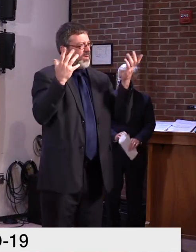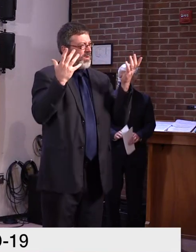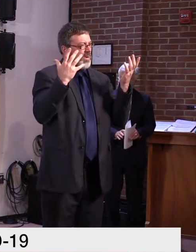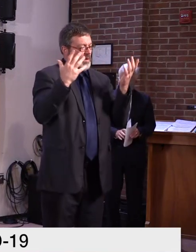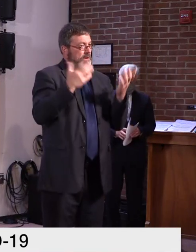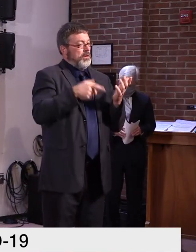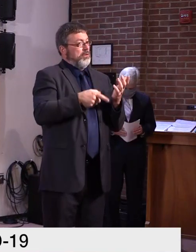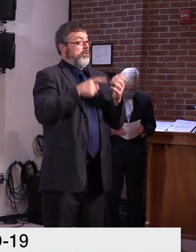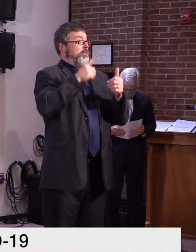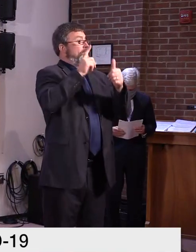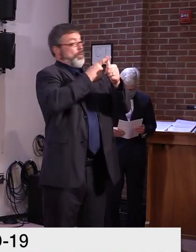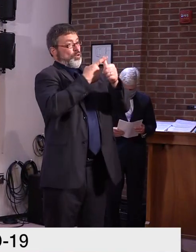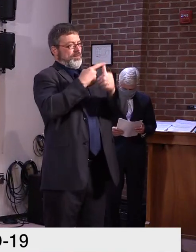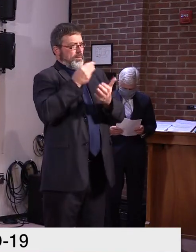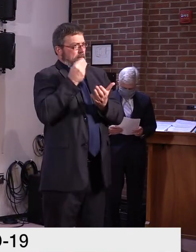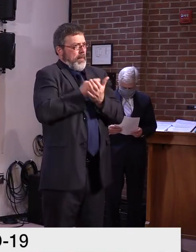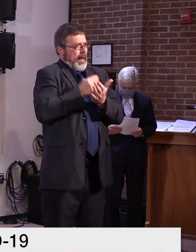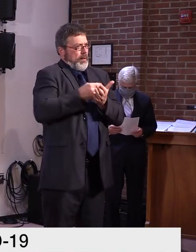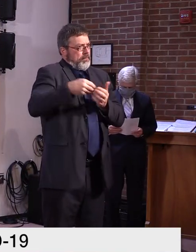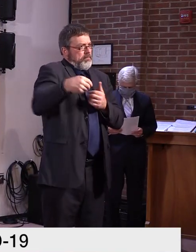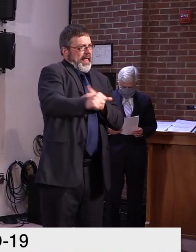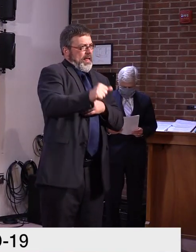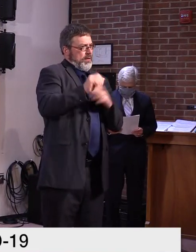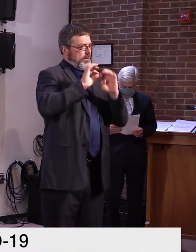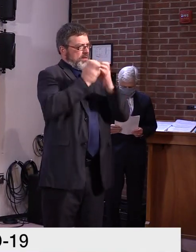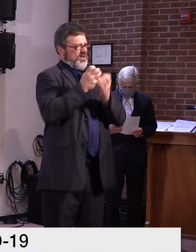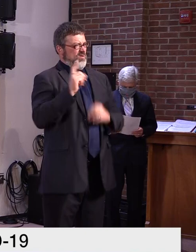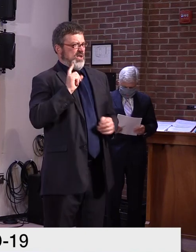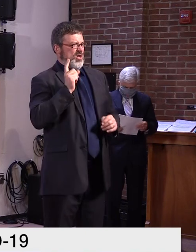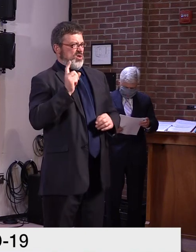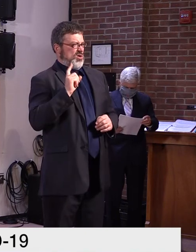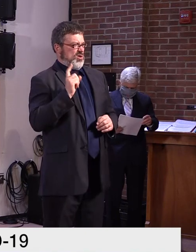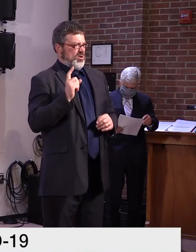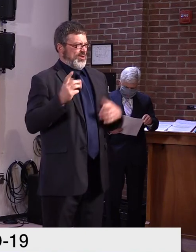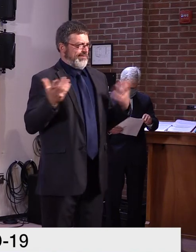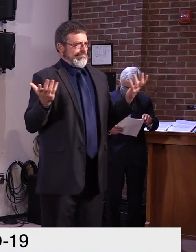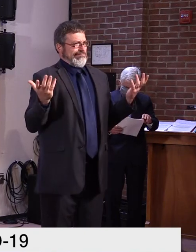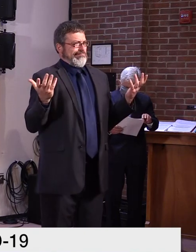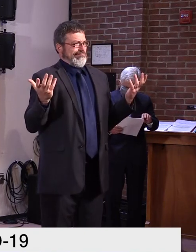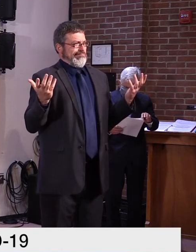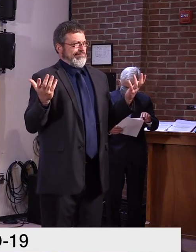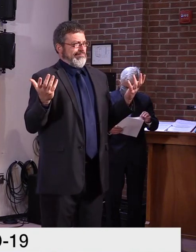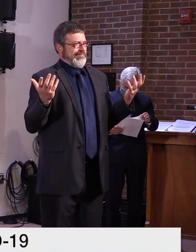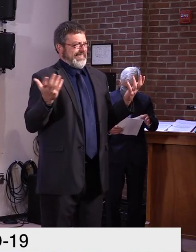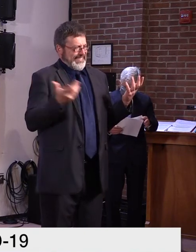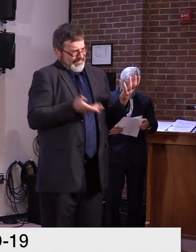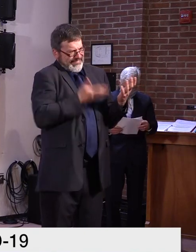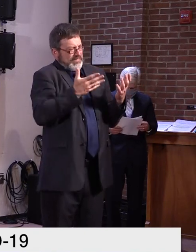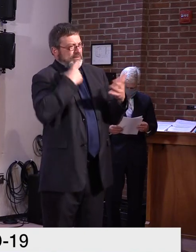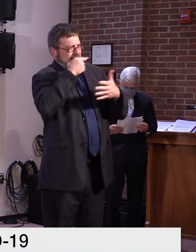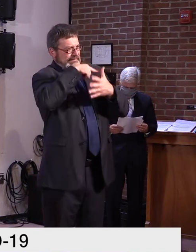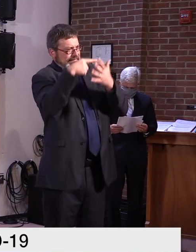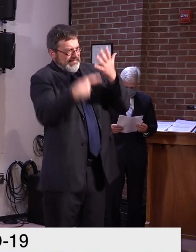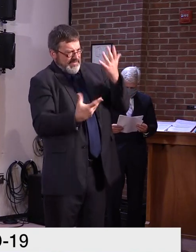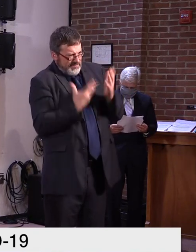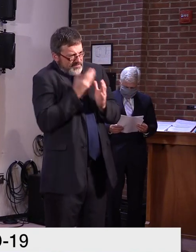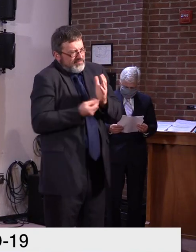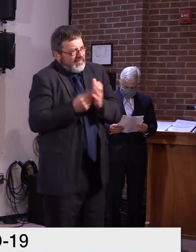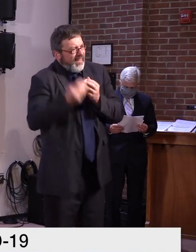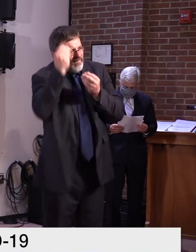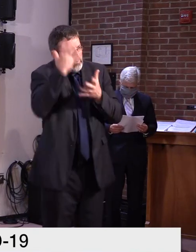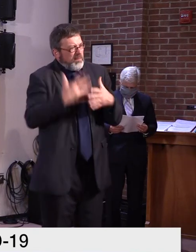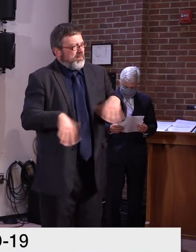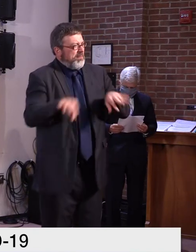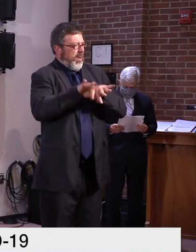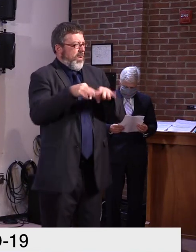even for the administration of it. So it's, uh, it's problematic in a number of different ways. Uh, I just don't think it's good government. I